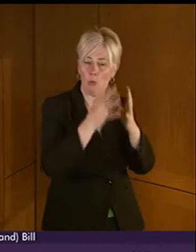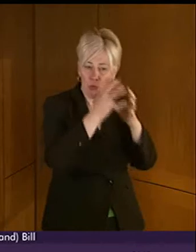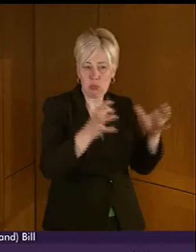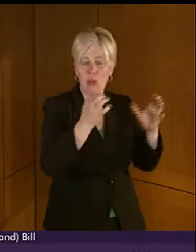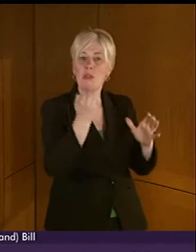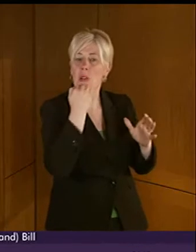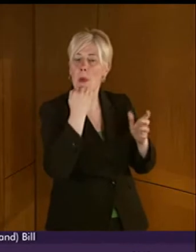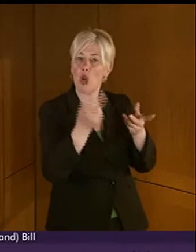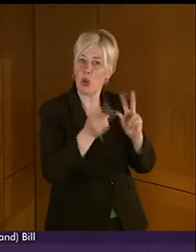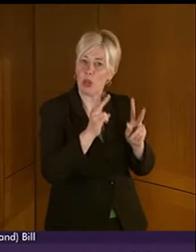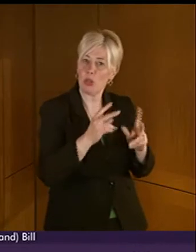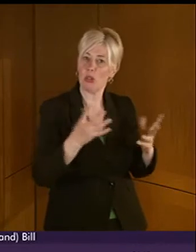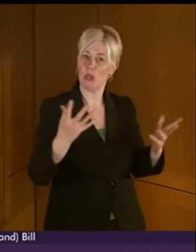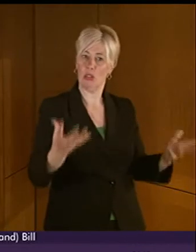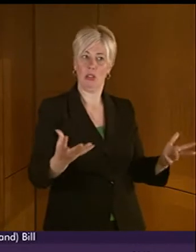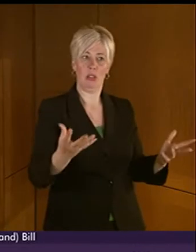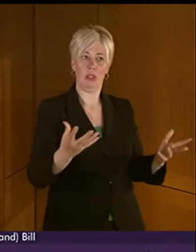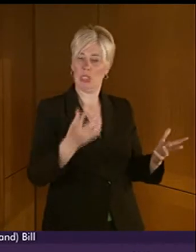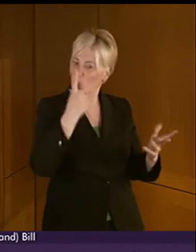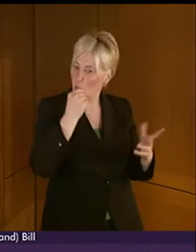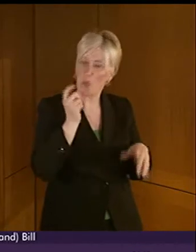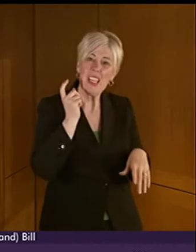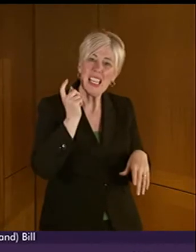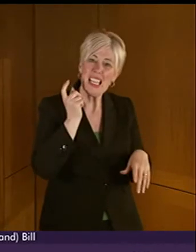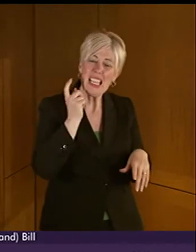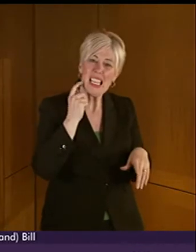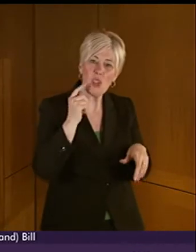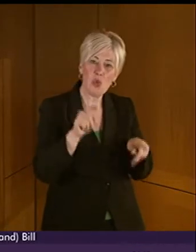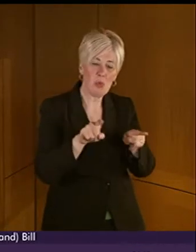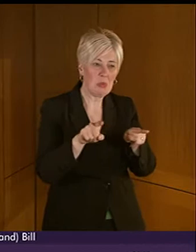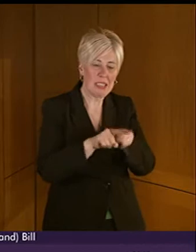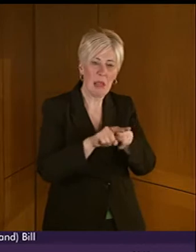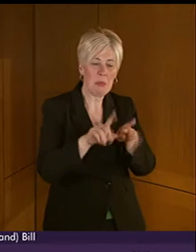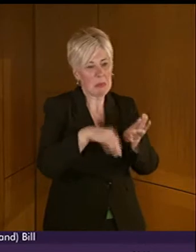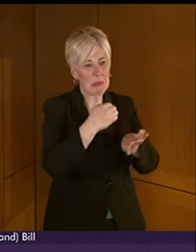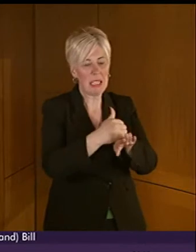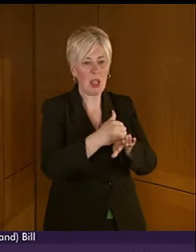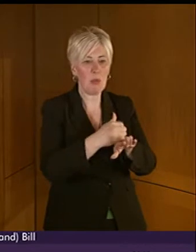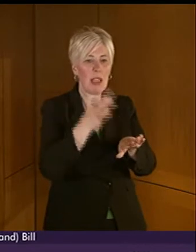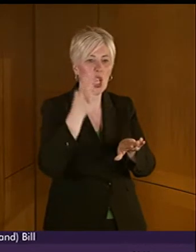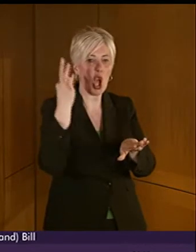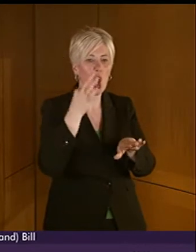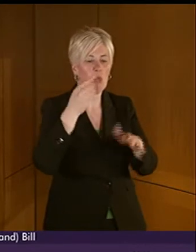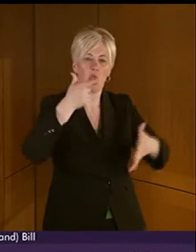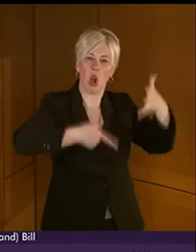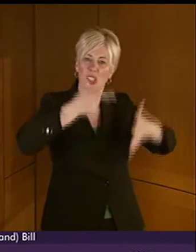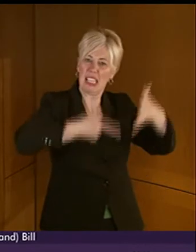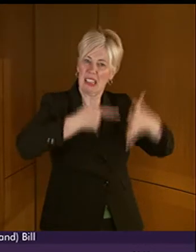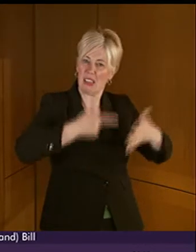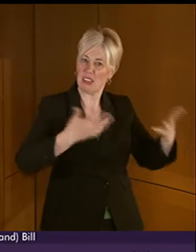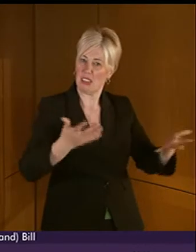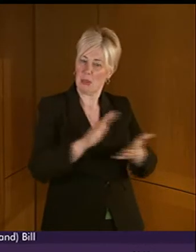be difficult to create similar video call centre arrangements, sometimes in future, so that our deaf